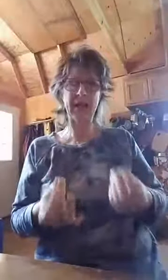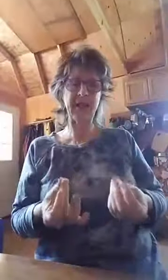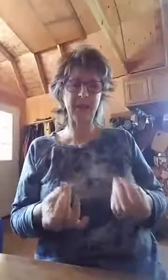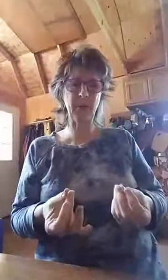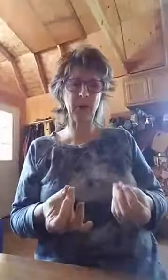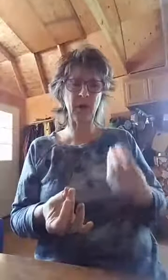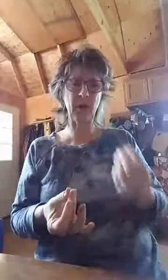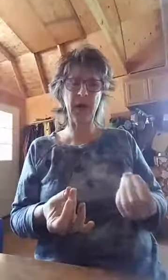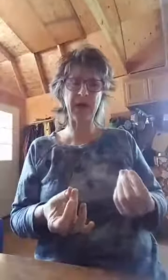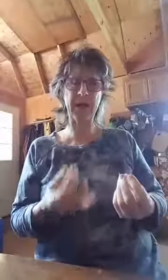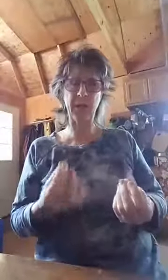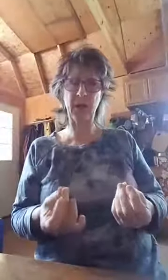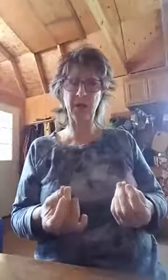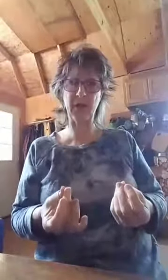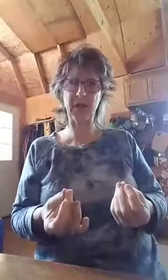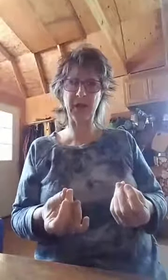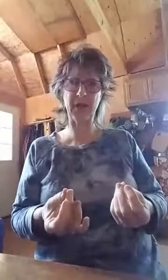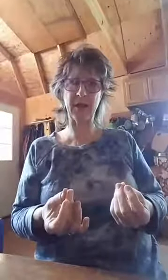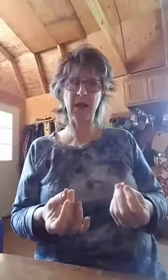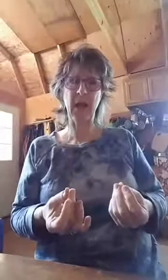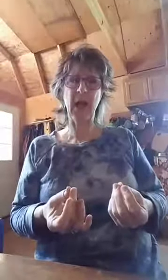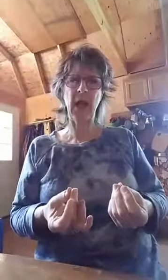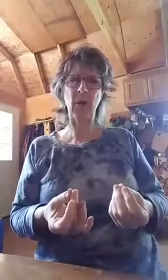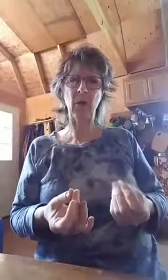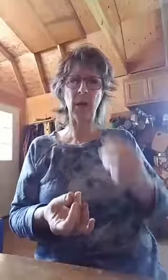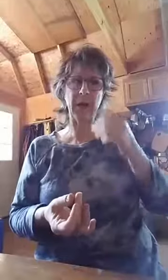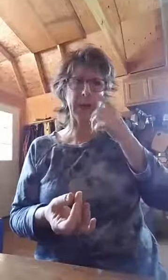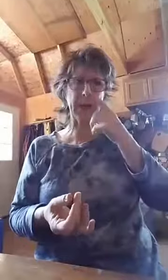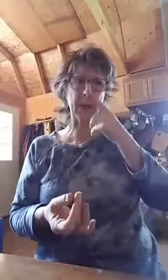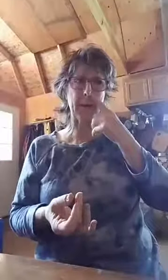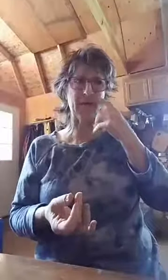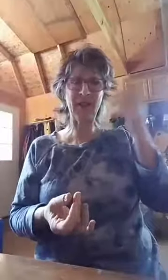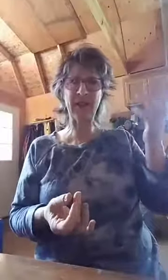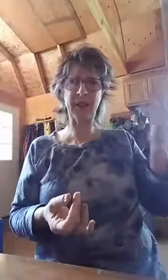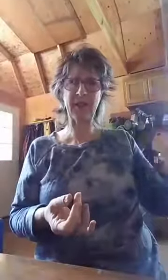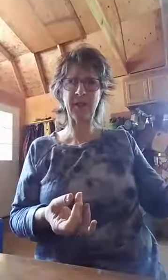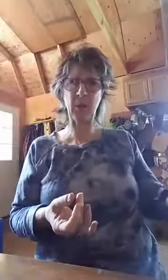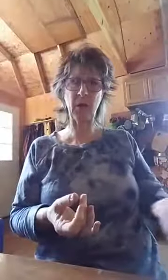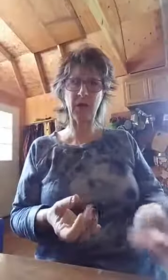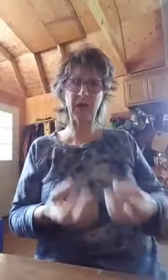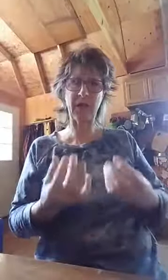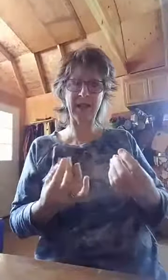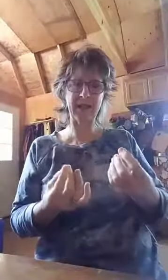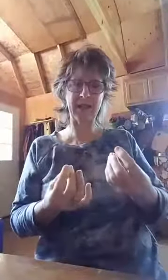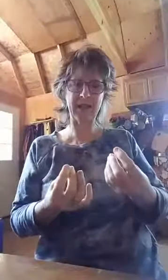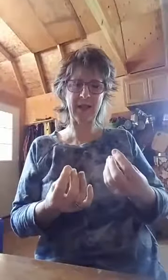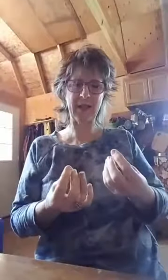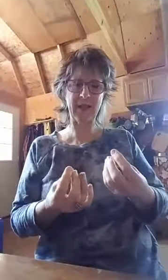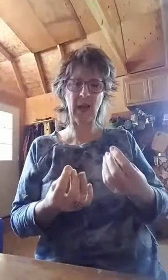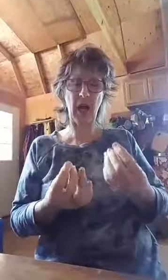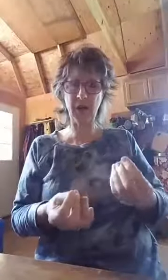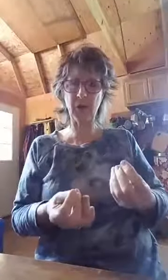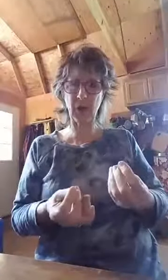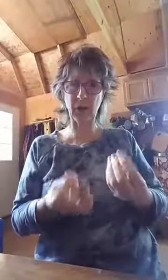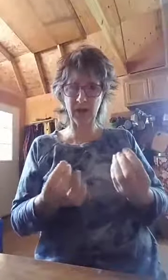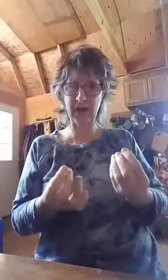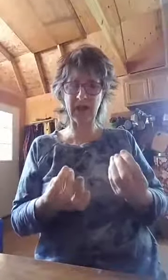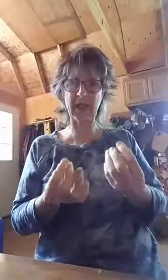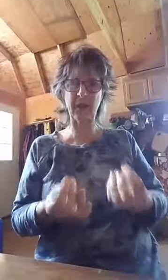this is a symbol of the body and the blood of Jesus. What he did physically and spiritually is I am doing physically and